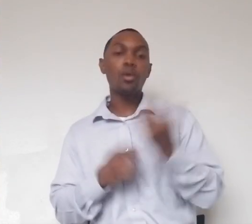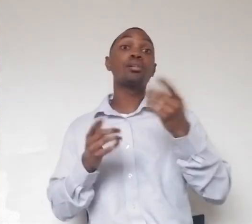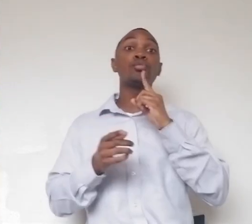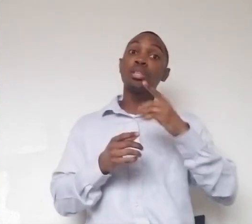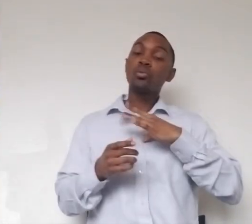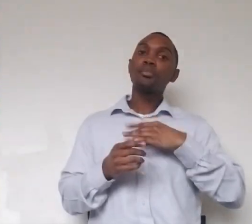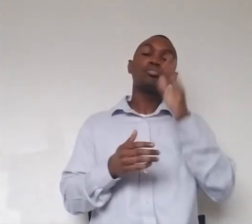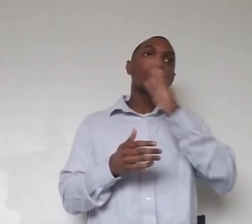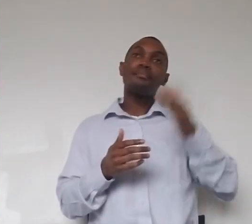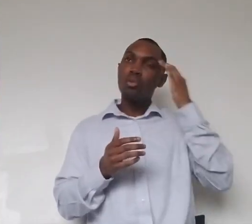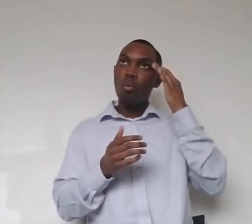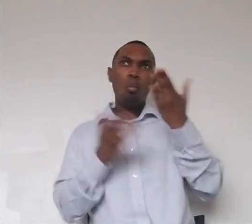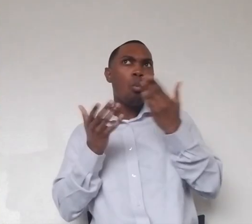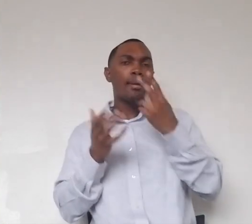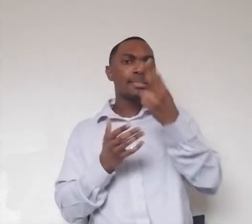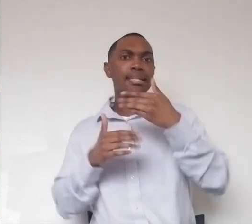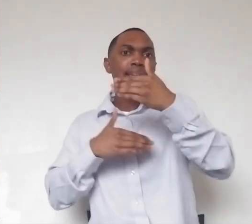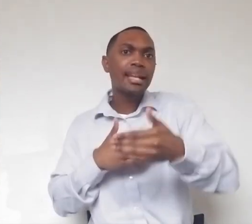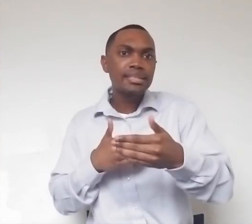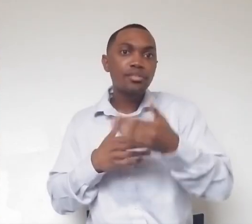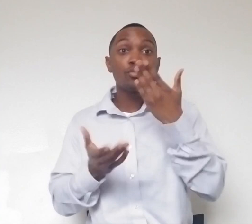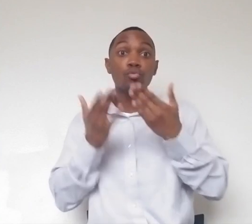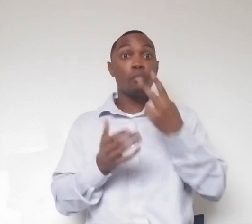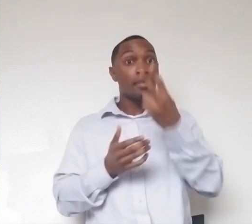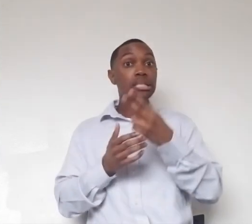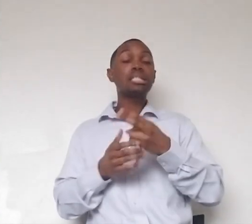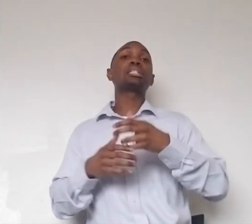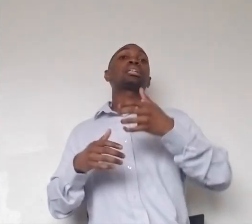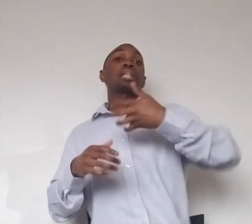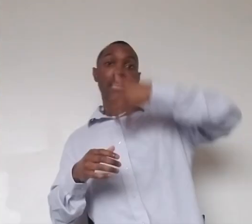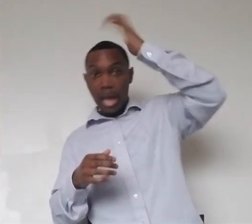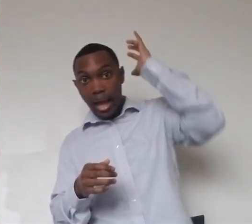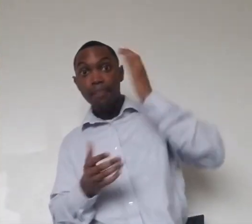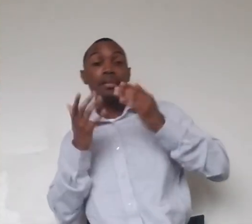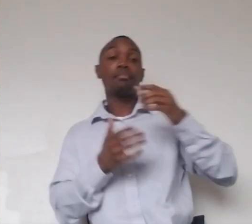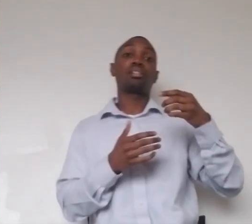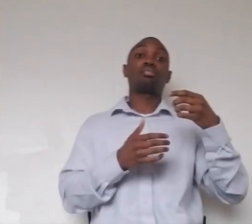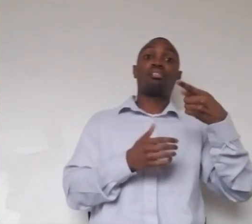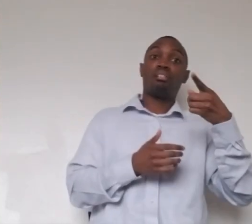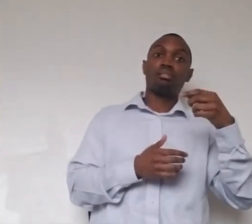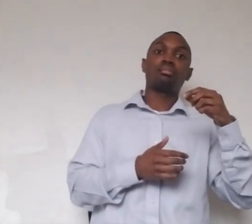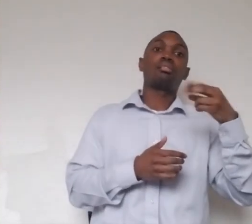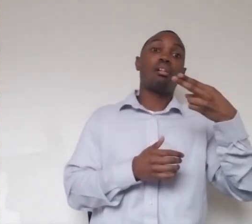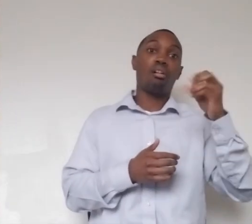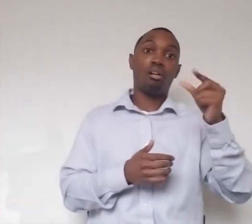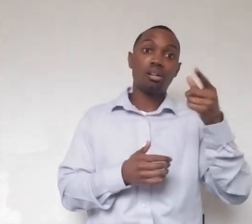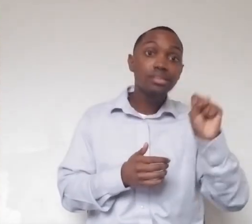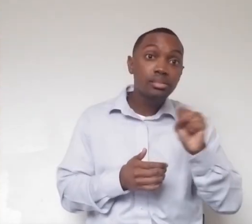next image. So you might see lions, might see warthogs, impala. Today, for the first time ever, I had a honey